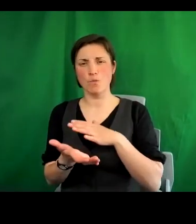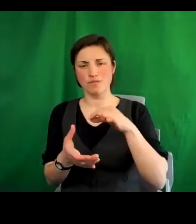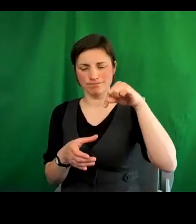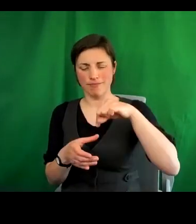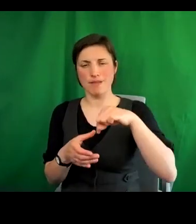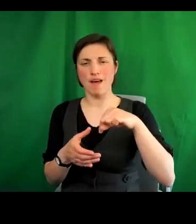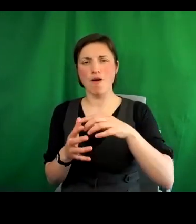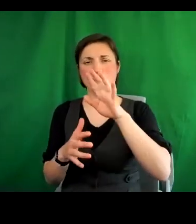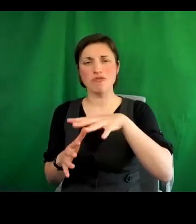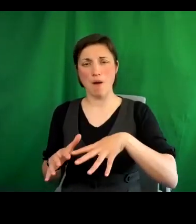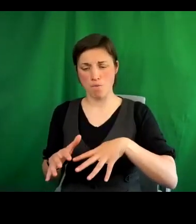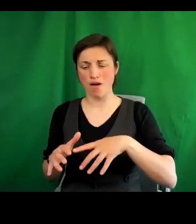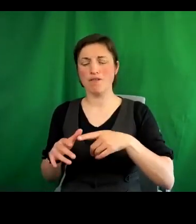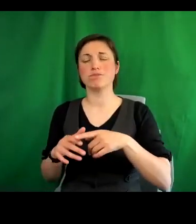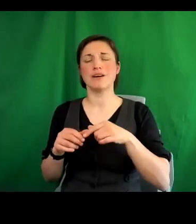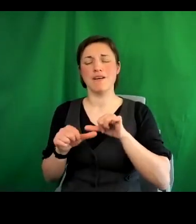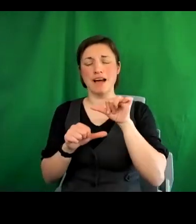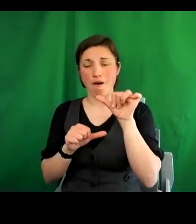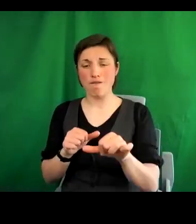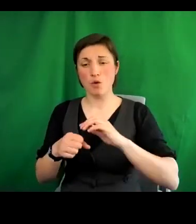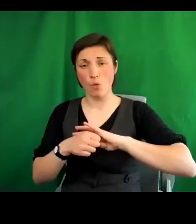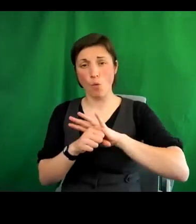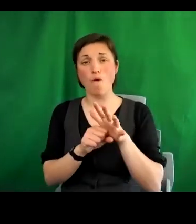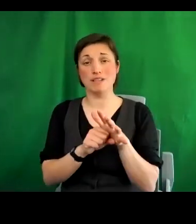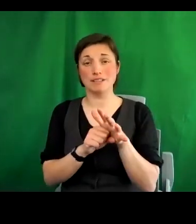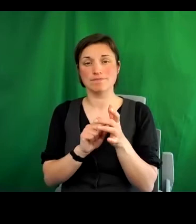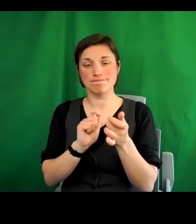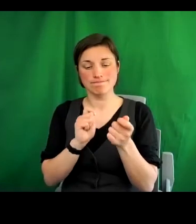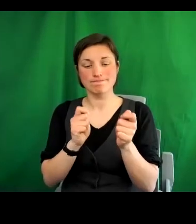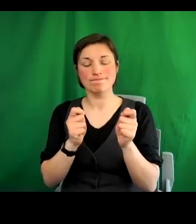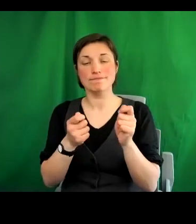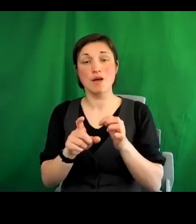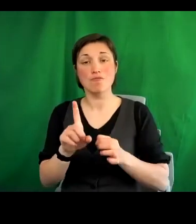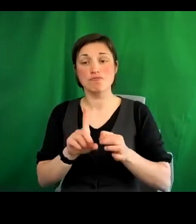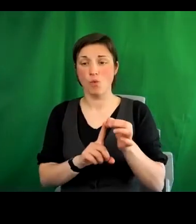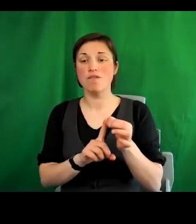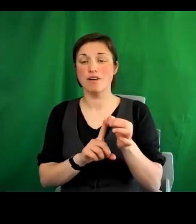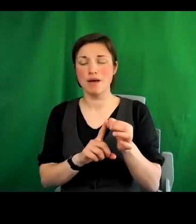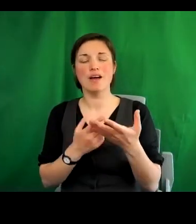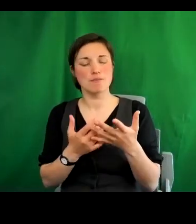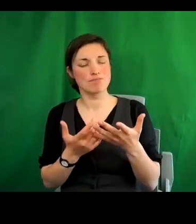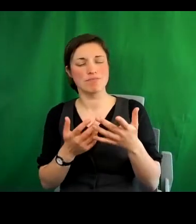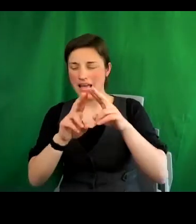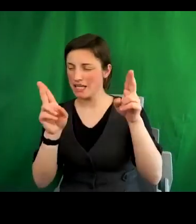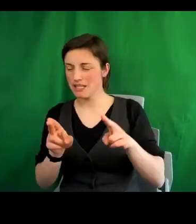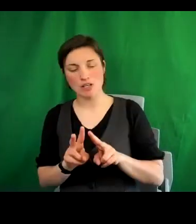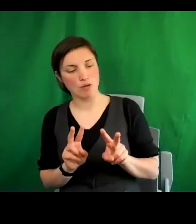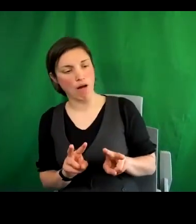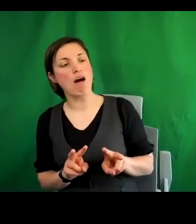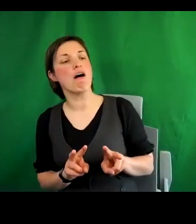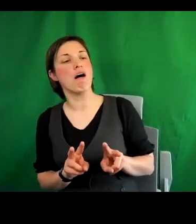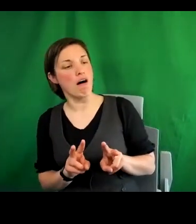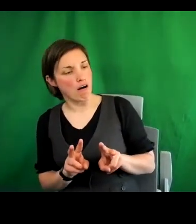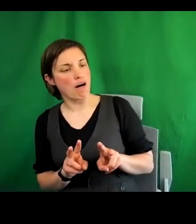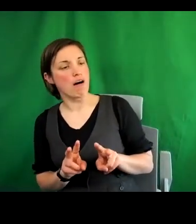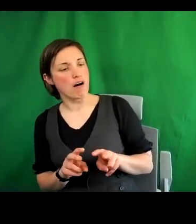to build back better has been very warmly welcomed internationally, including by we had